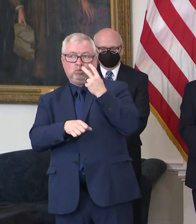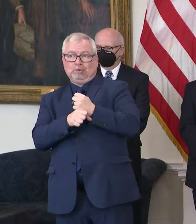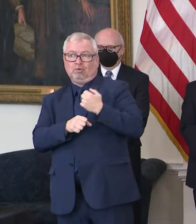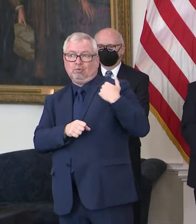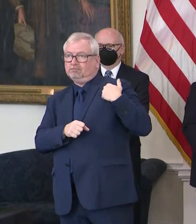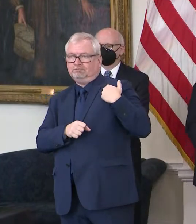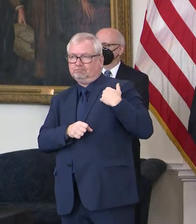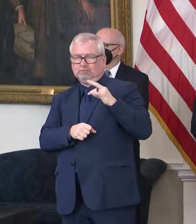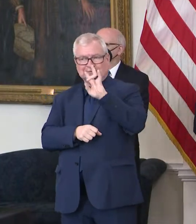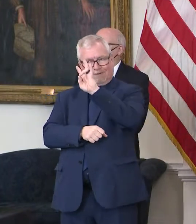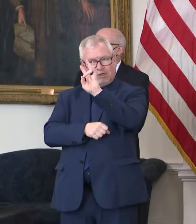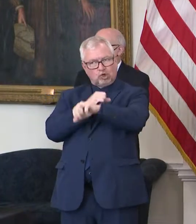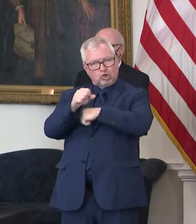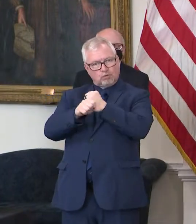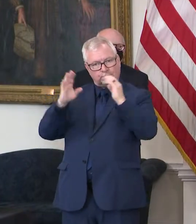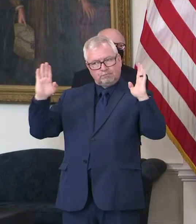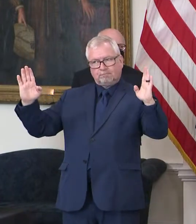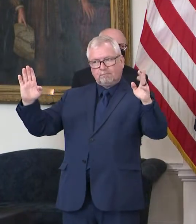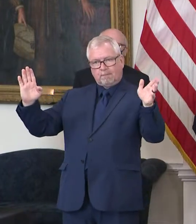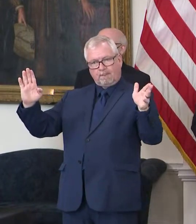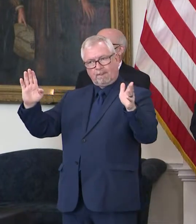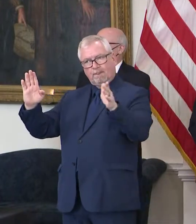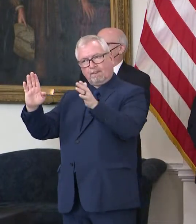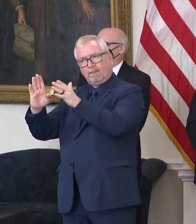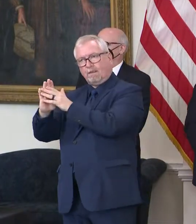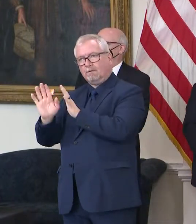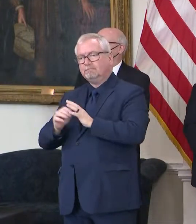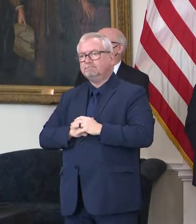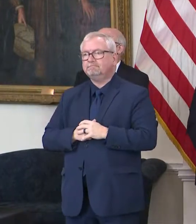want to, uh, he says, he says, I actually covered that one pretty well.